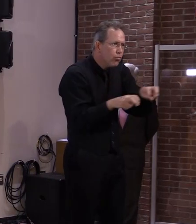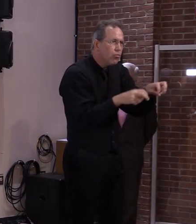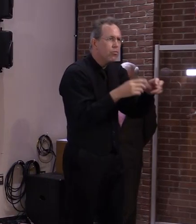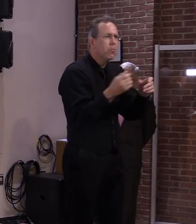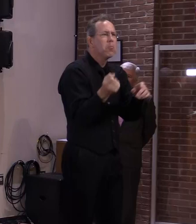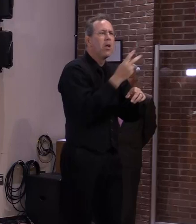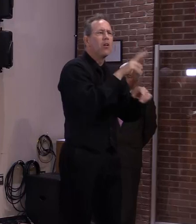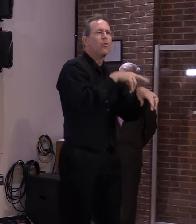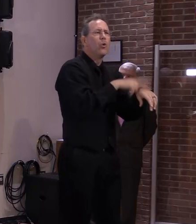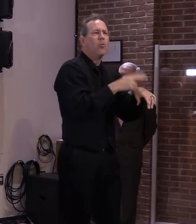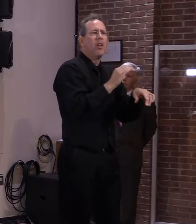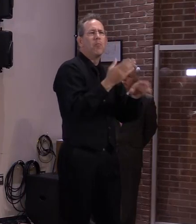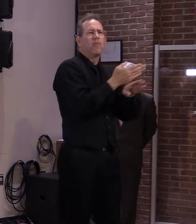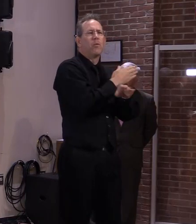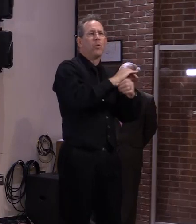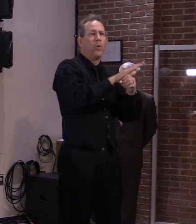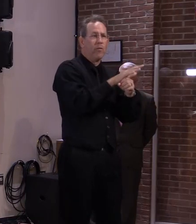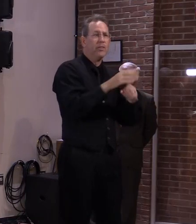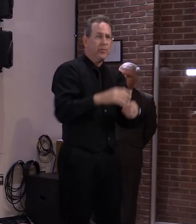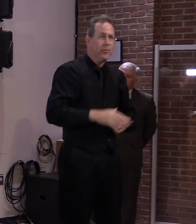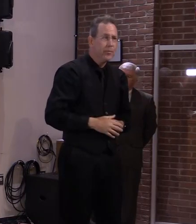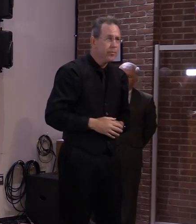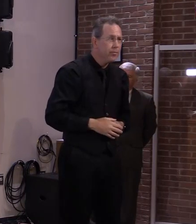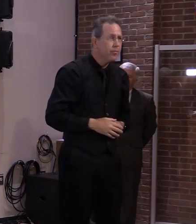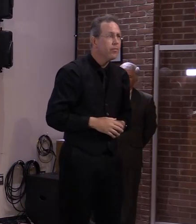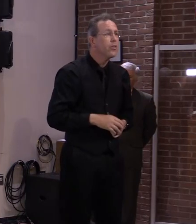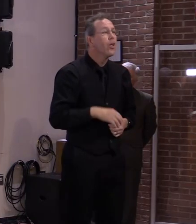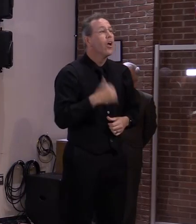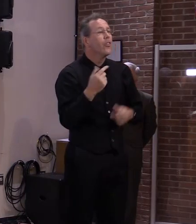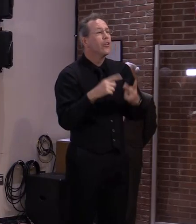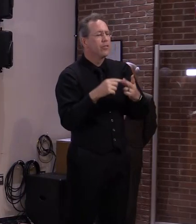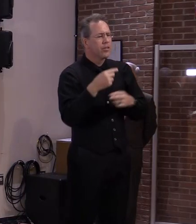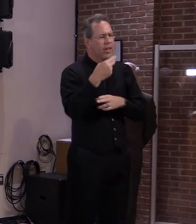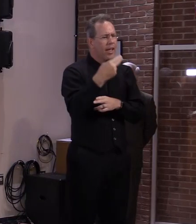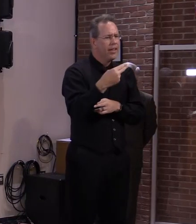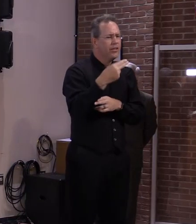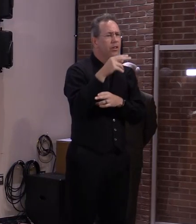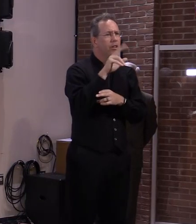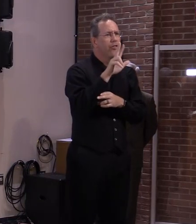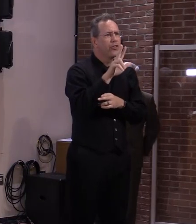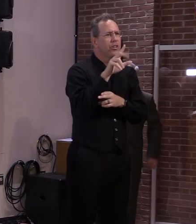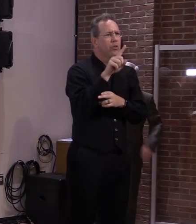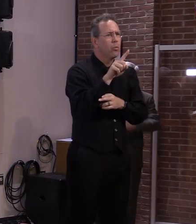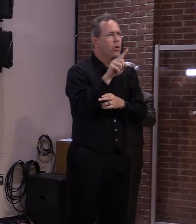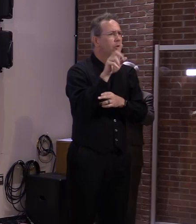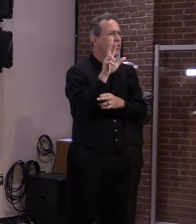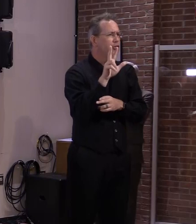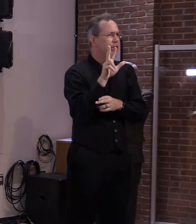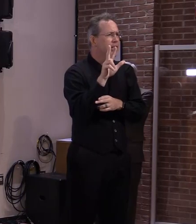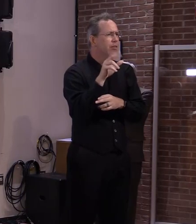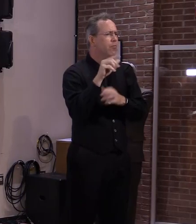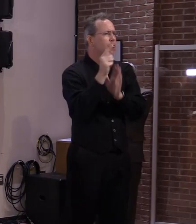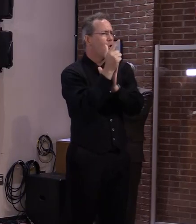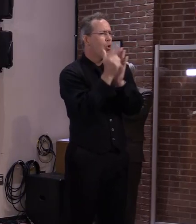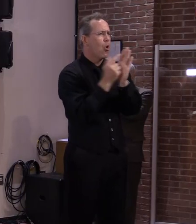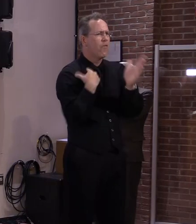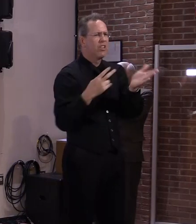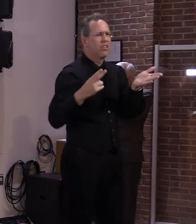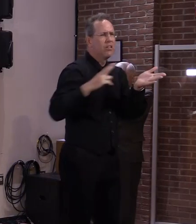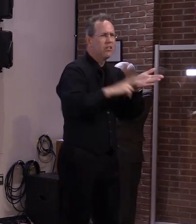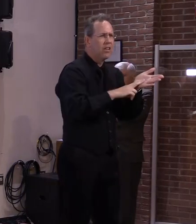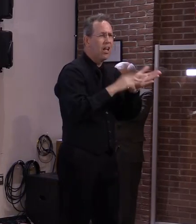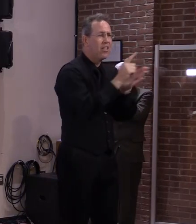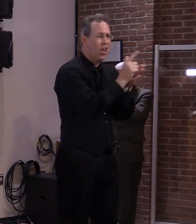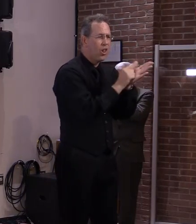Another provision leads to H three 13, which I signed into law last week, among other things. This keeps a